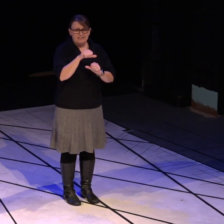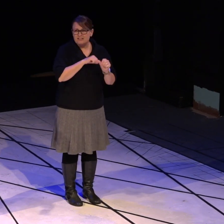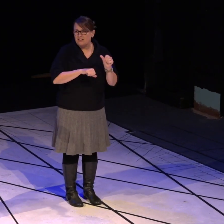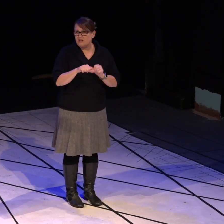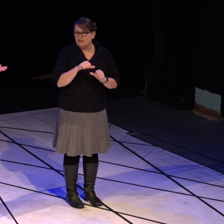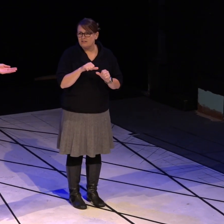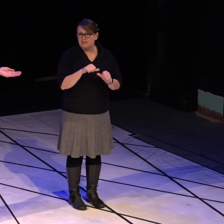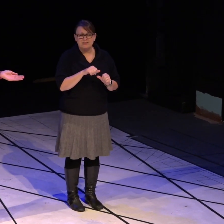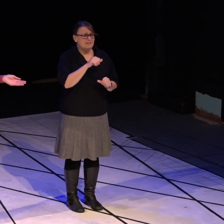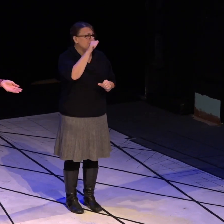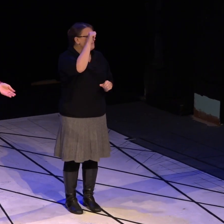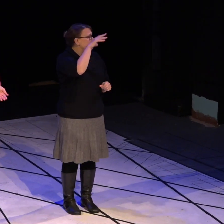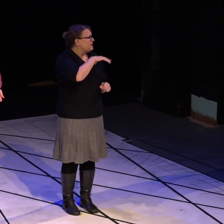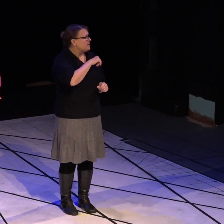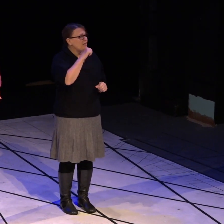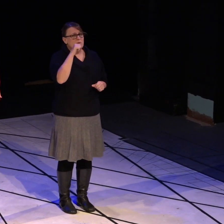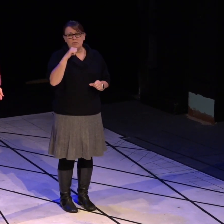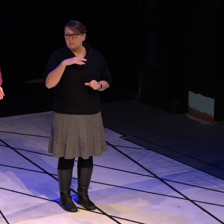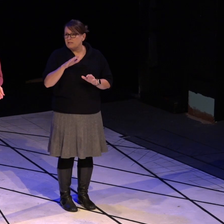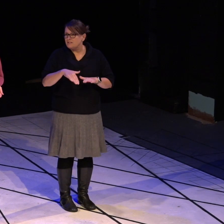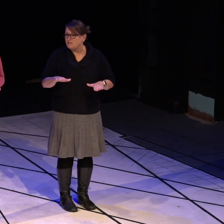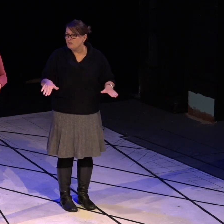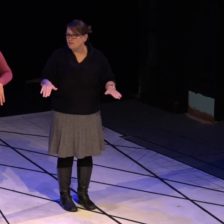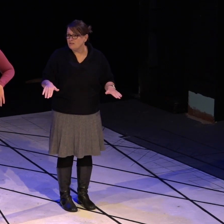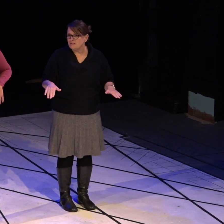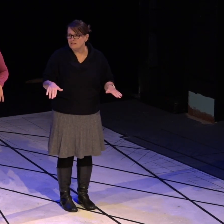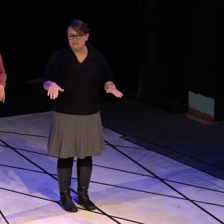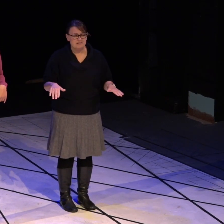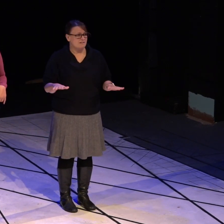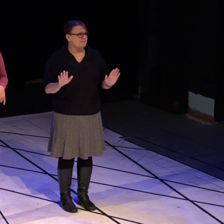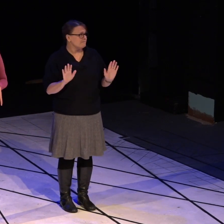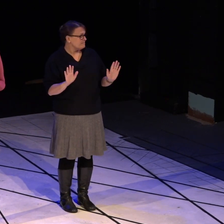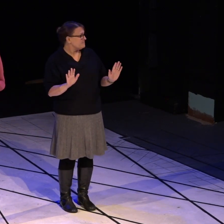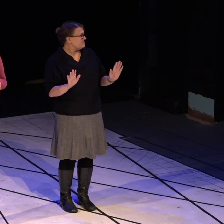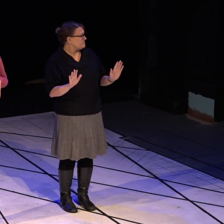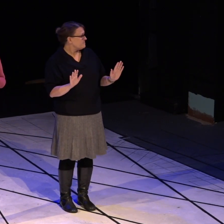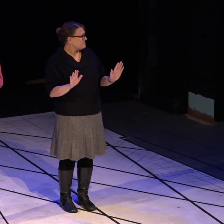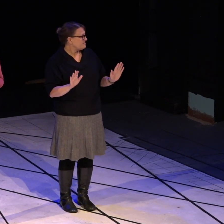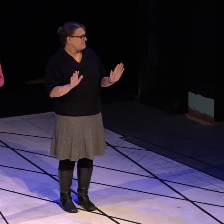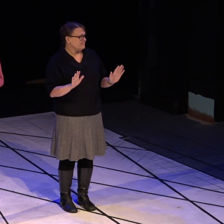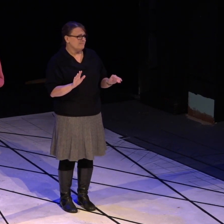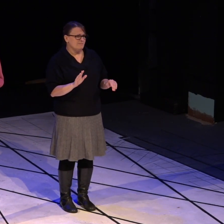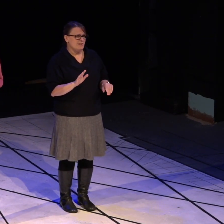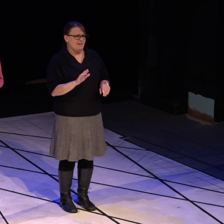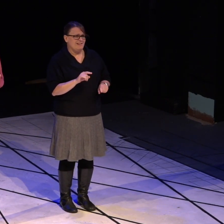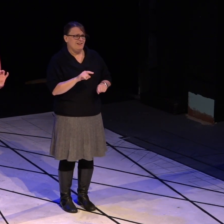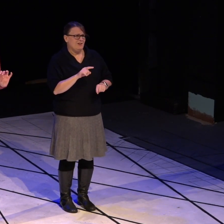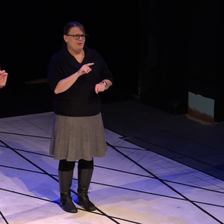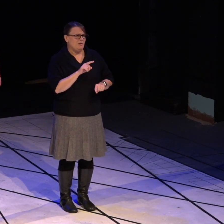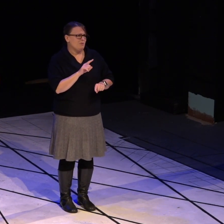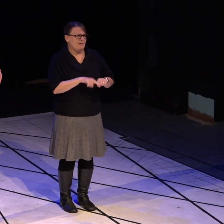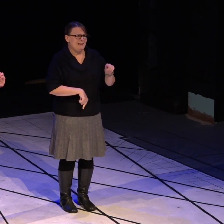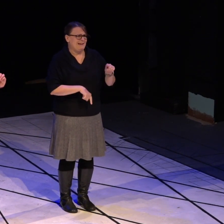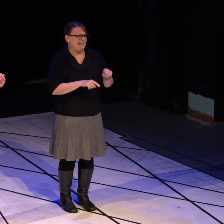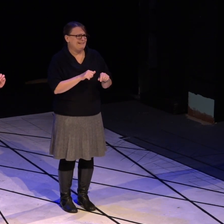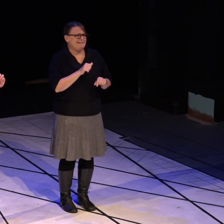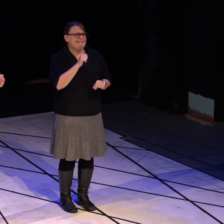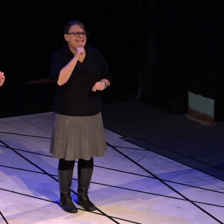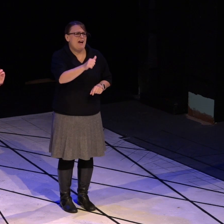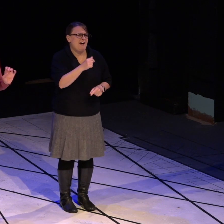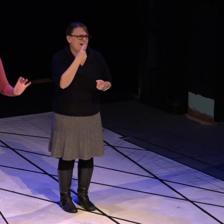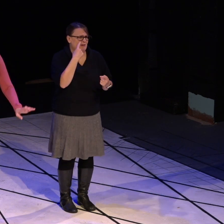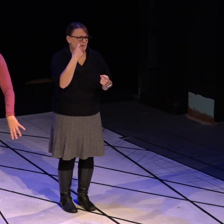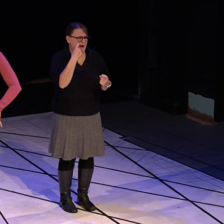Men, women, and children. You can't keep a dry eye in the beginning of Lion